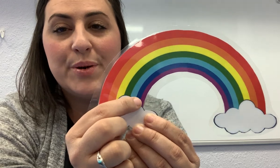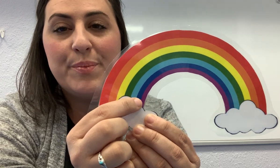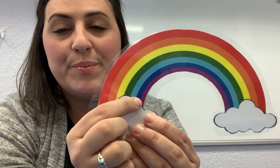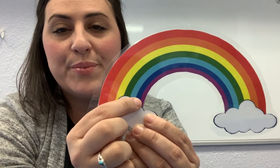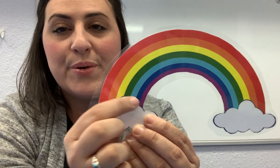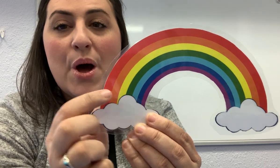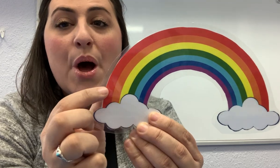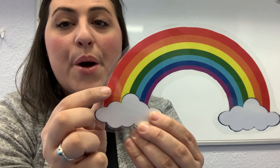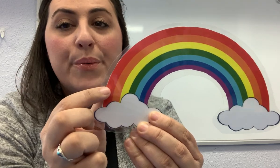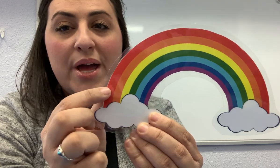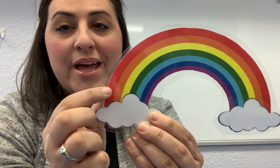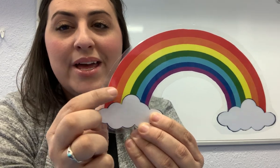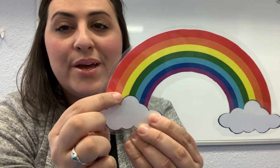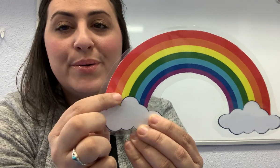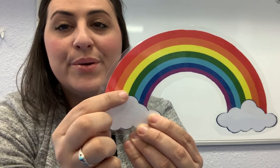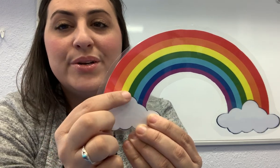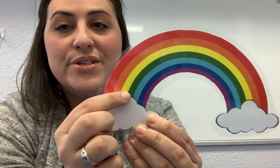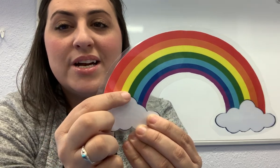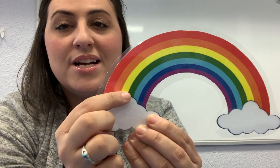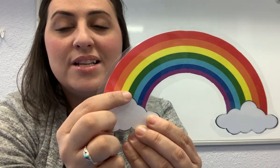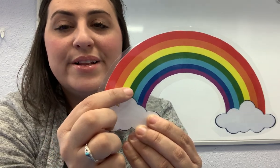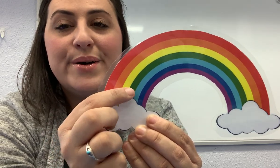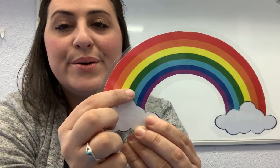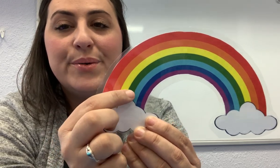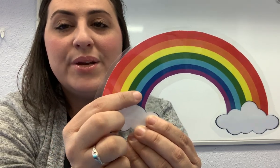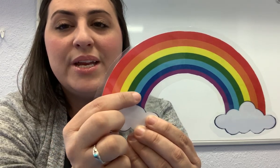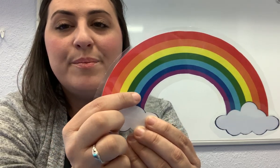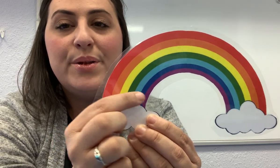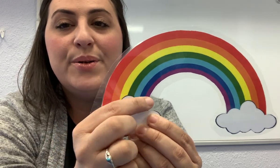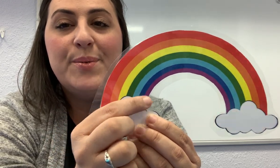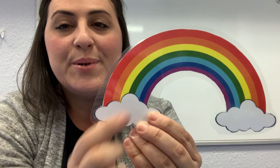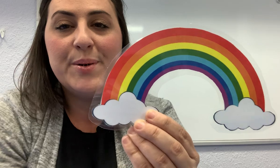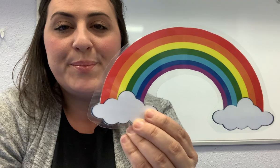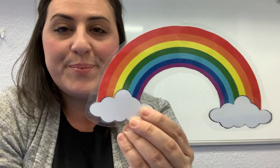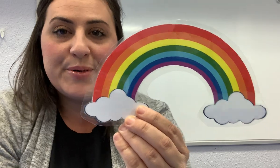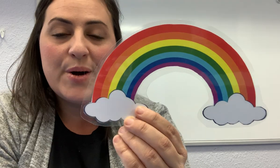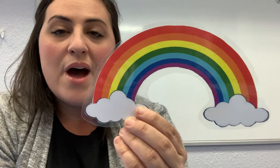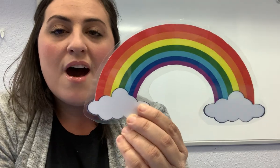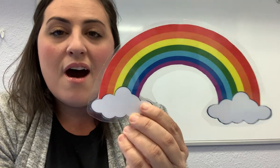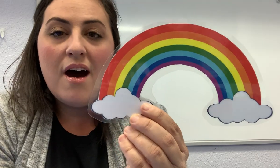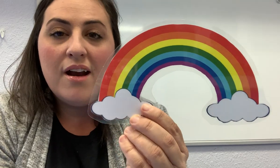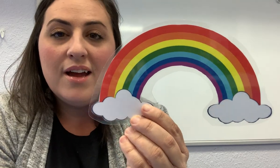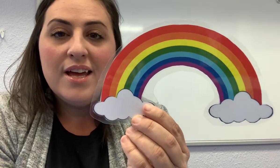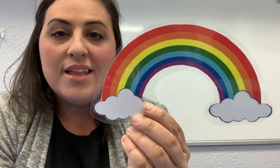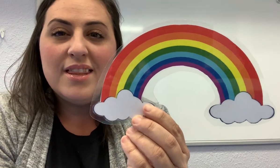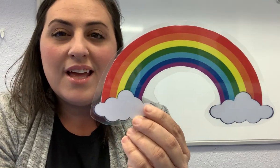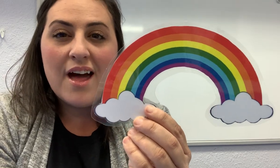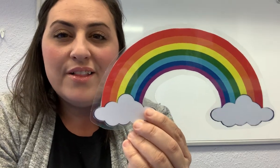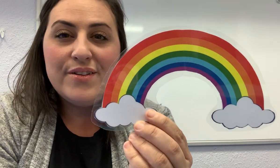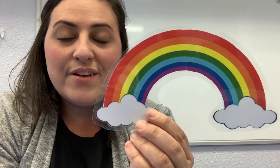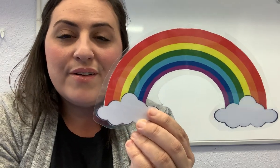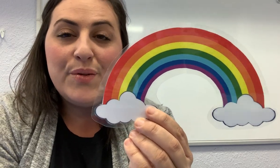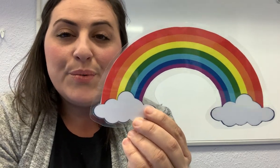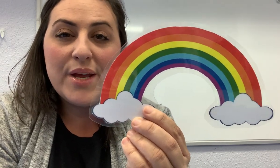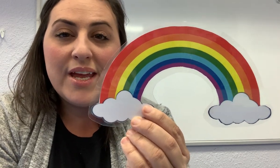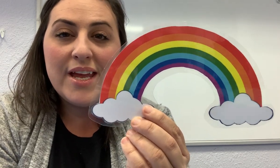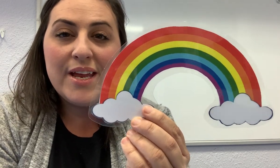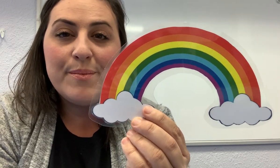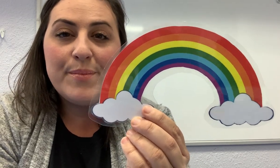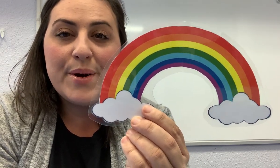purple. Red, orange, yellow, green, blue, purple. Are the colors of the rainbow.